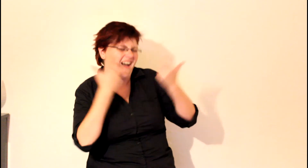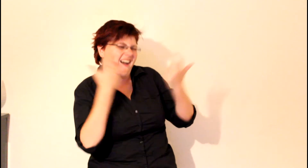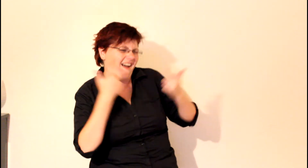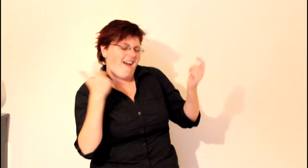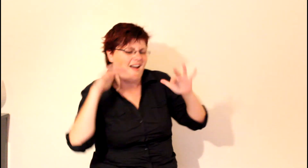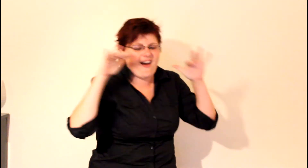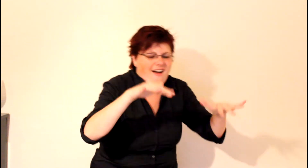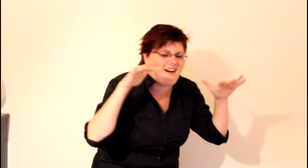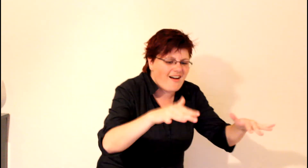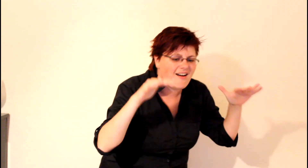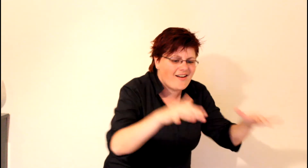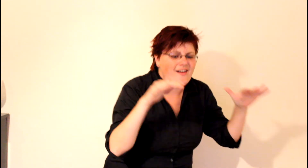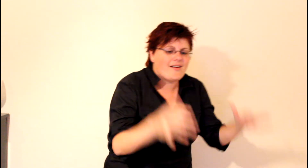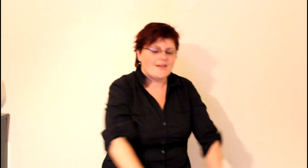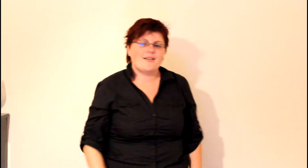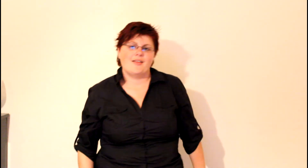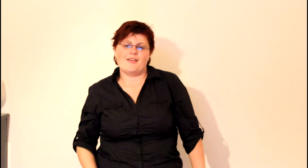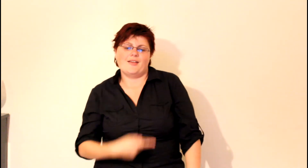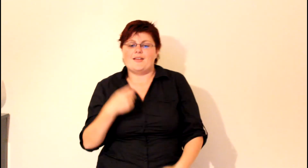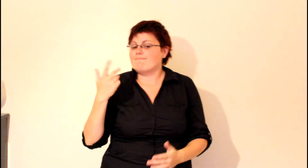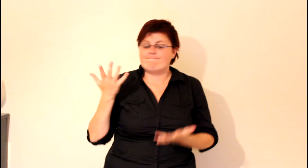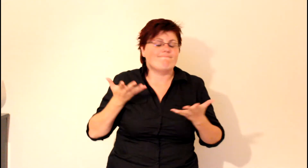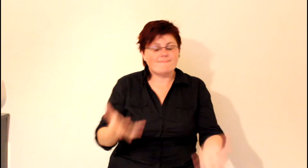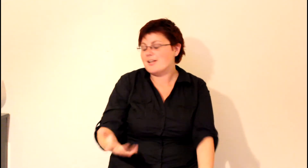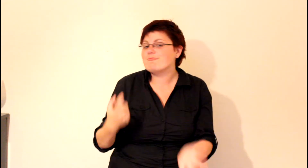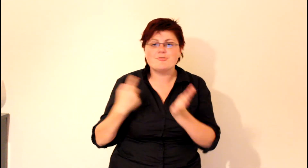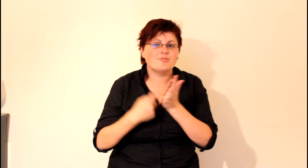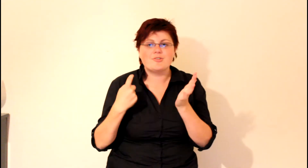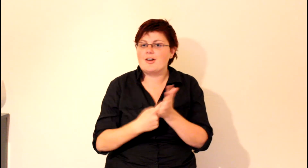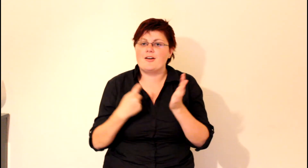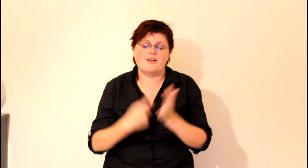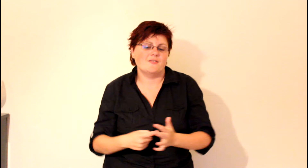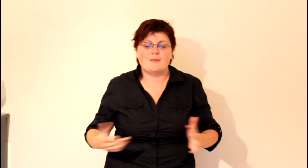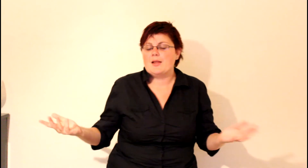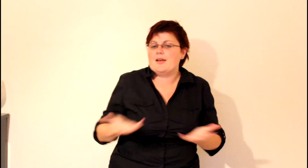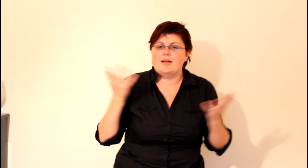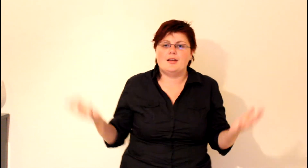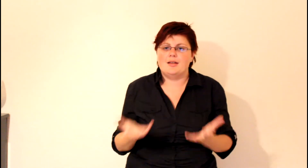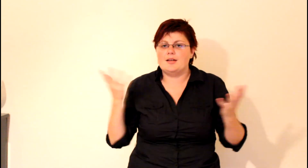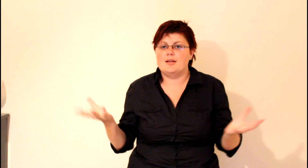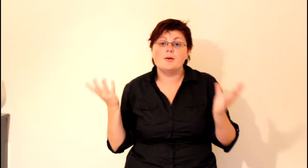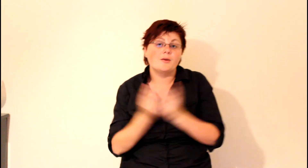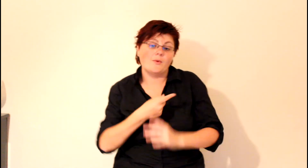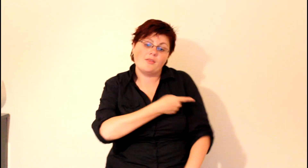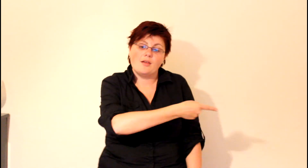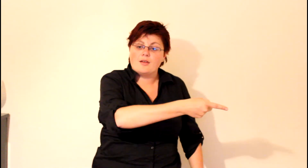and call him names. They never let poor Rudolph join in any reindeer games.